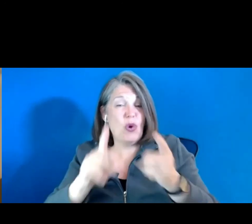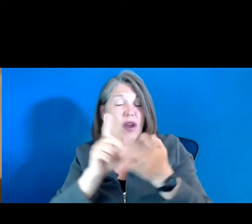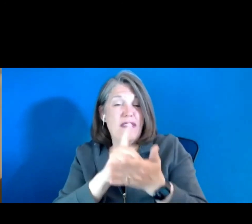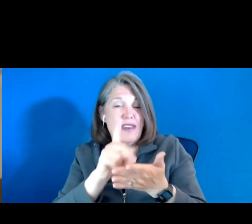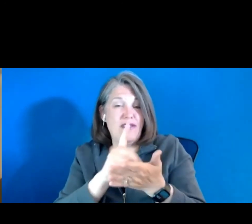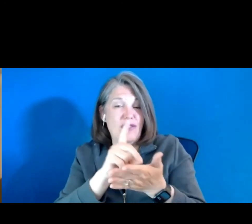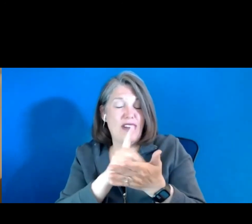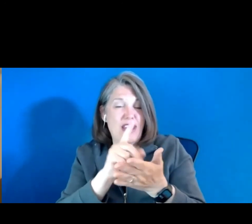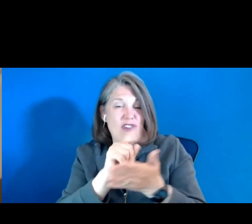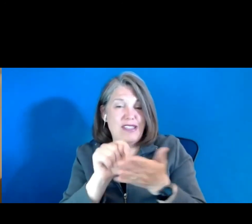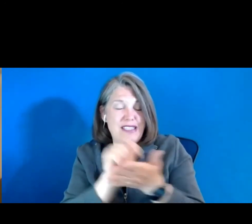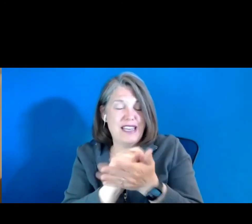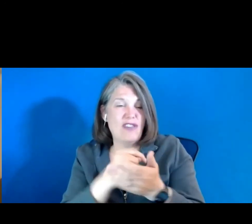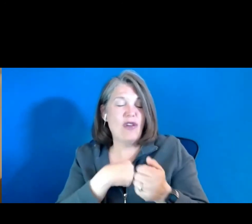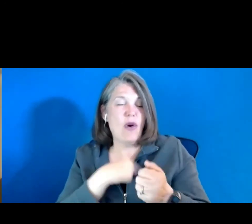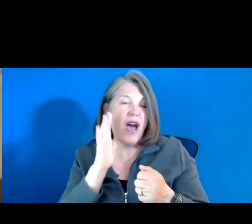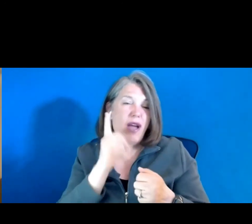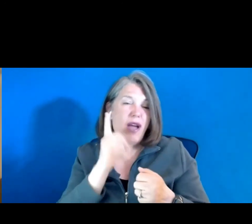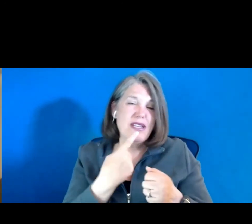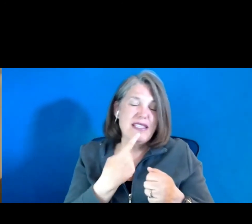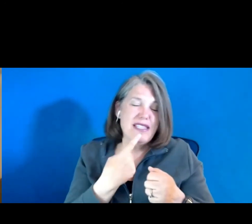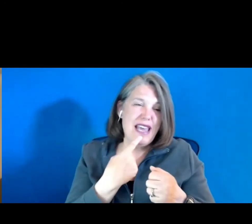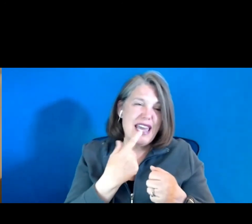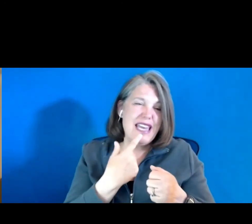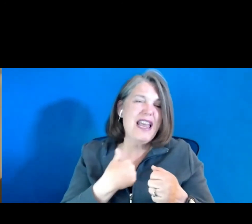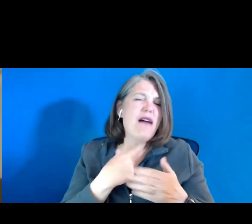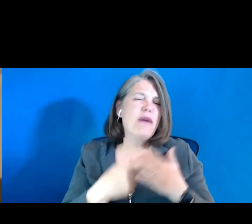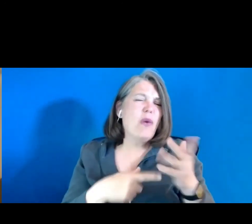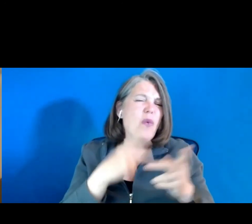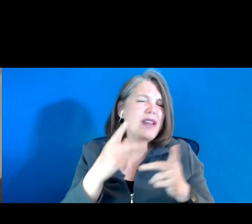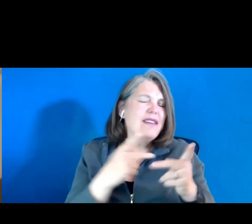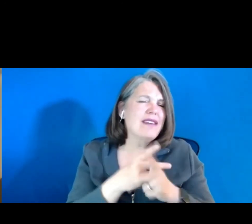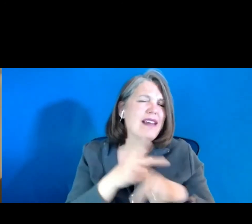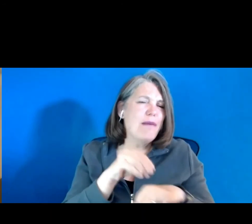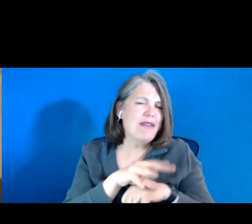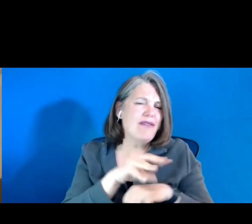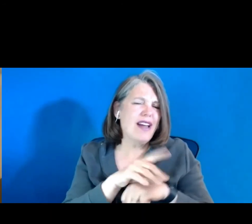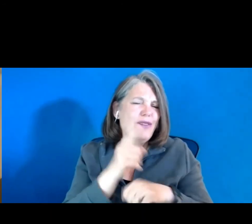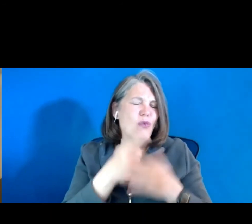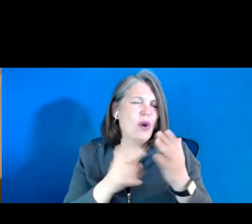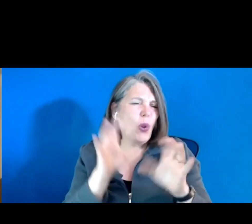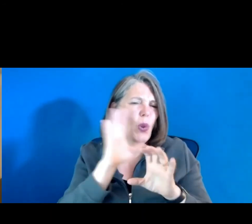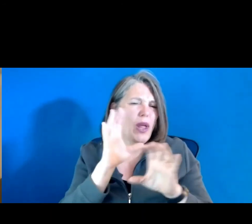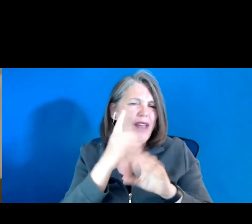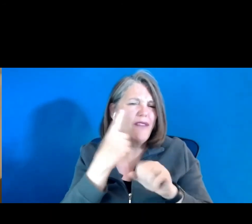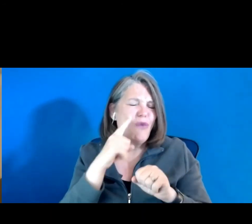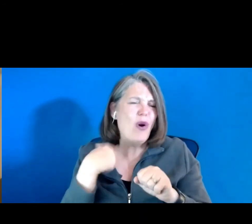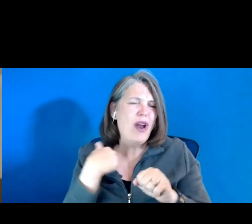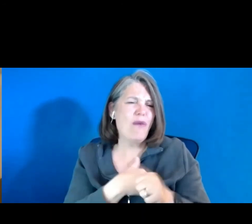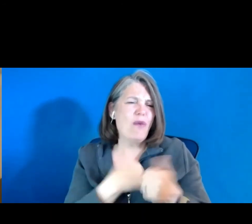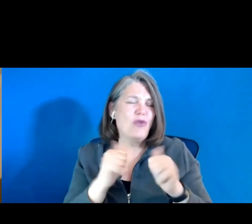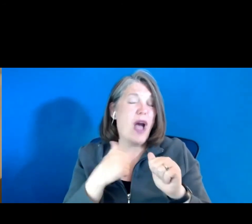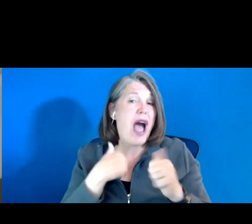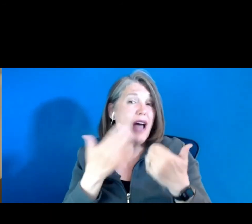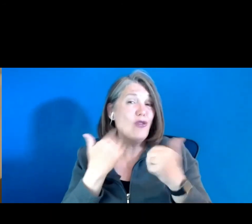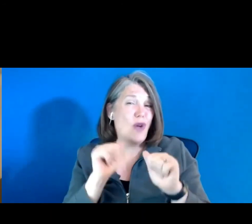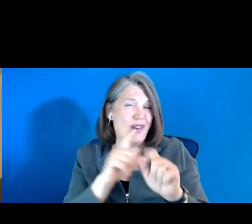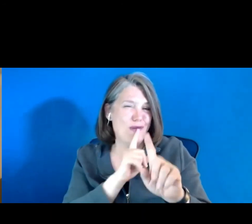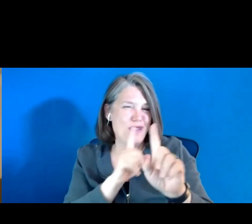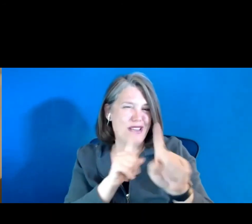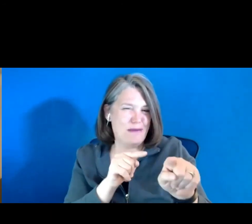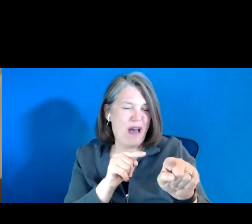stage. So, I would say, tell me what kind of advice you're looking for, and we'll try to, I'll try to respond